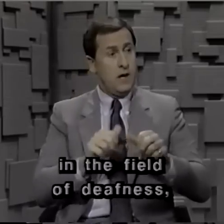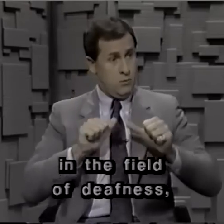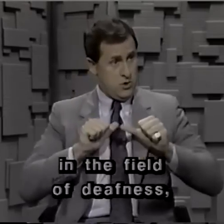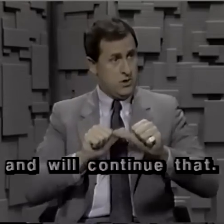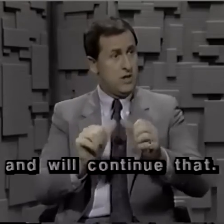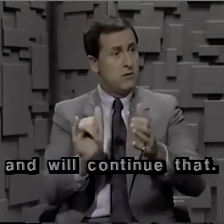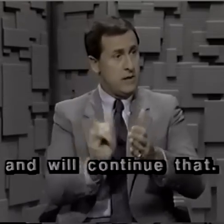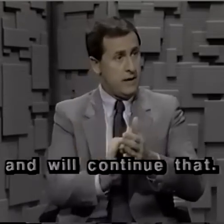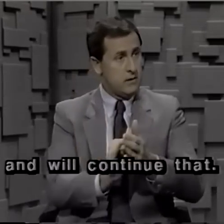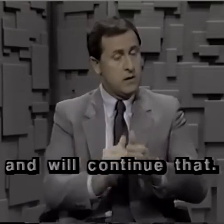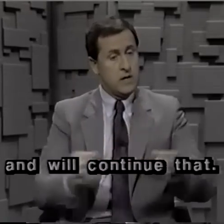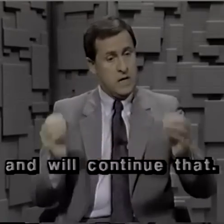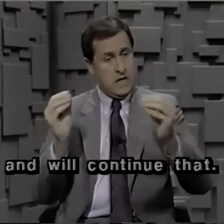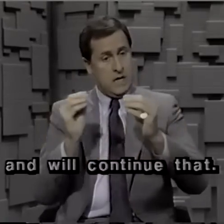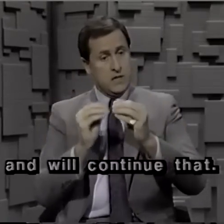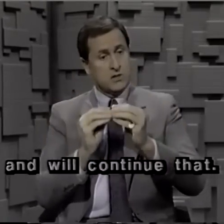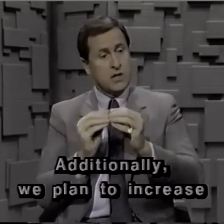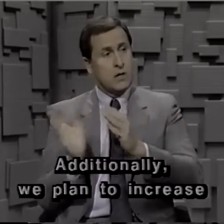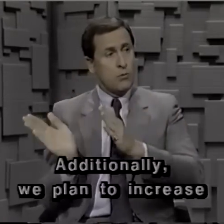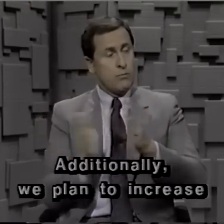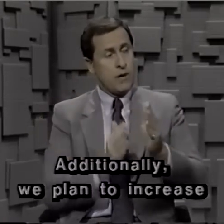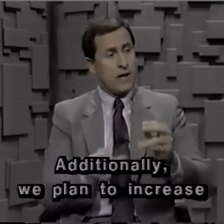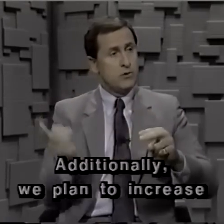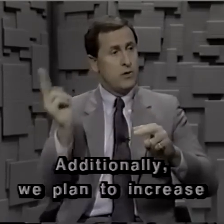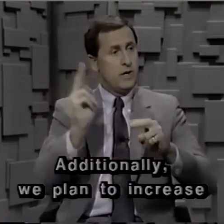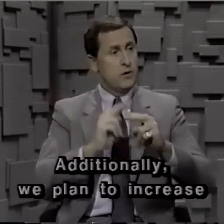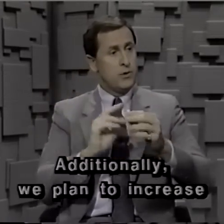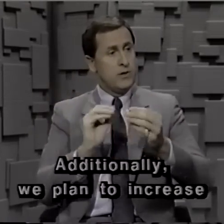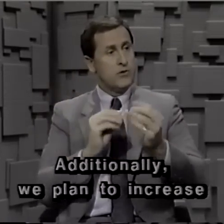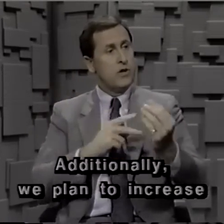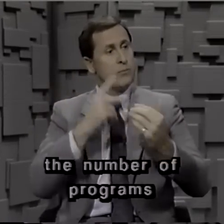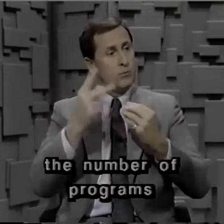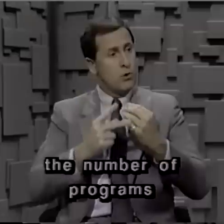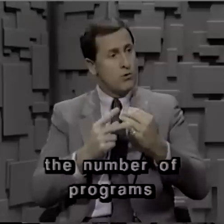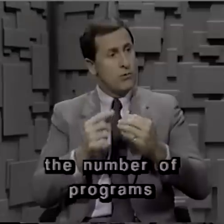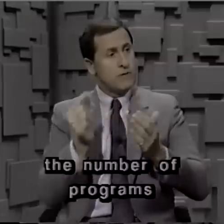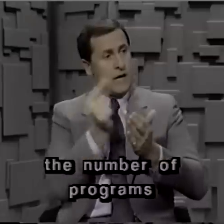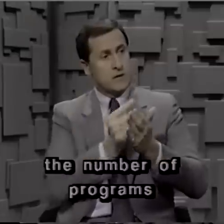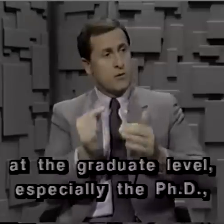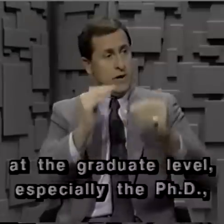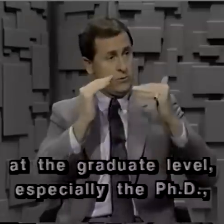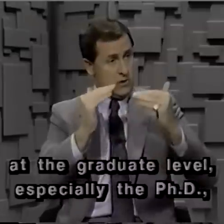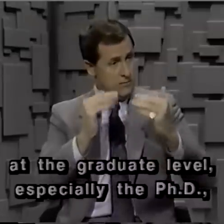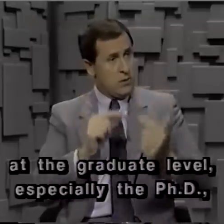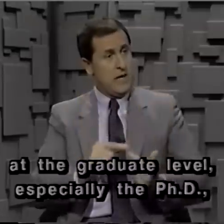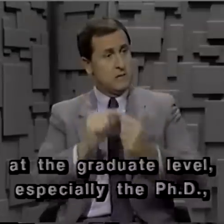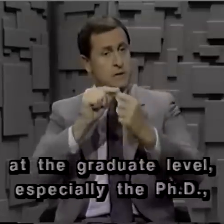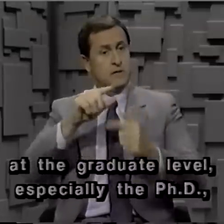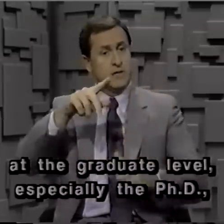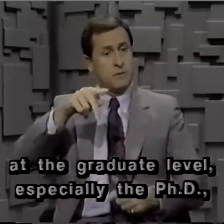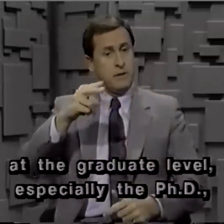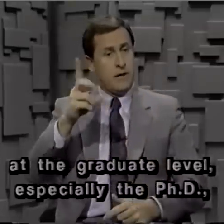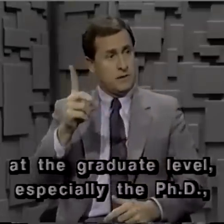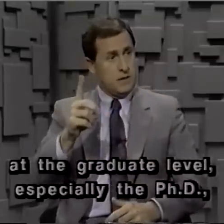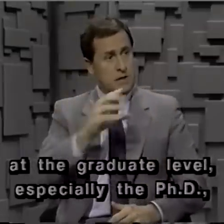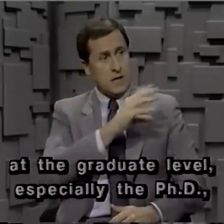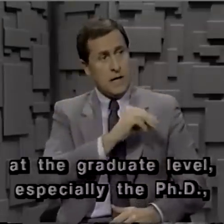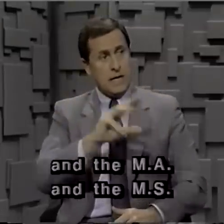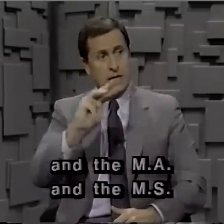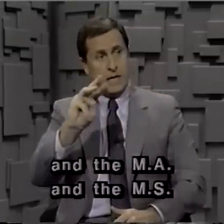and will continue that. Additionally, we plan to increase the number of programs at the graduate level, especially at the PhD and the